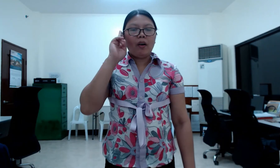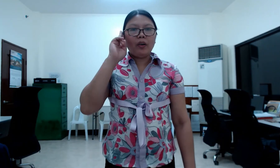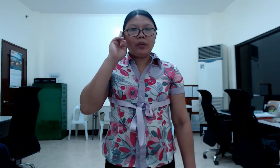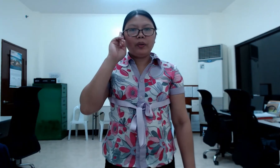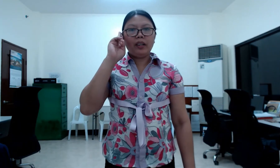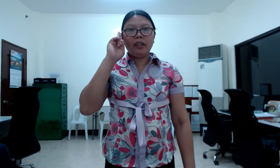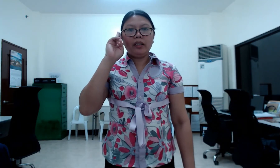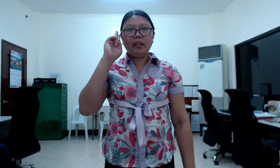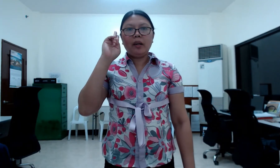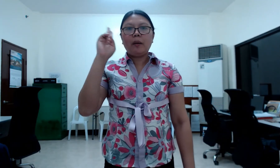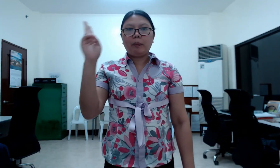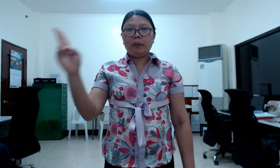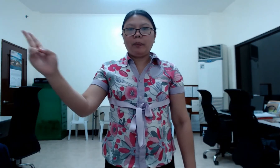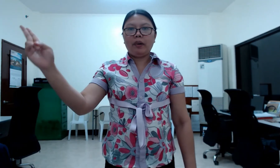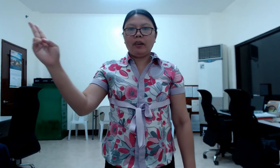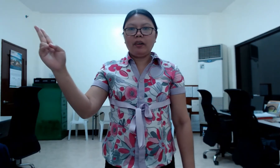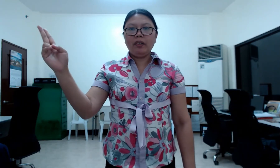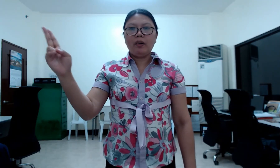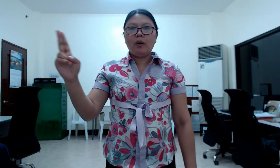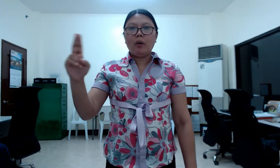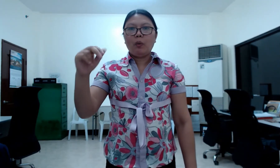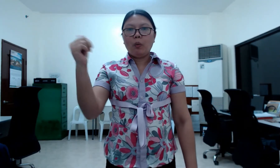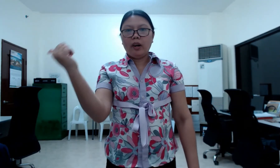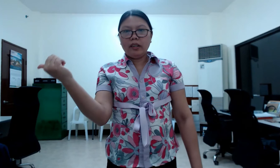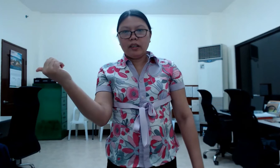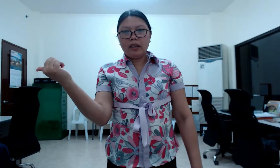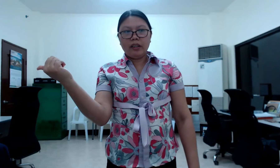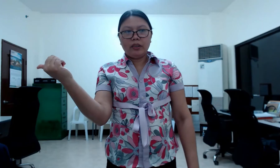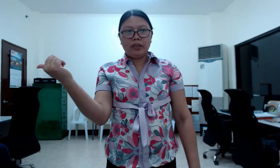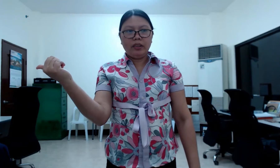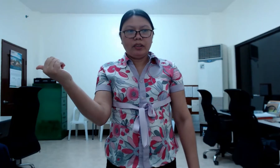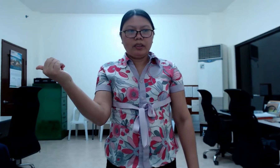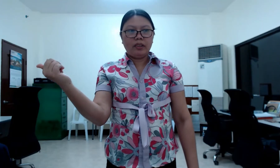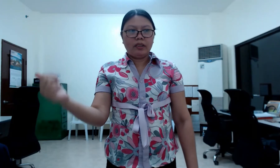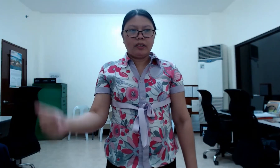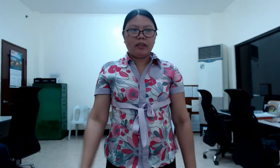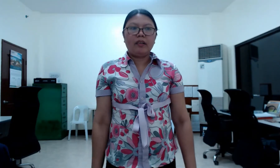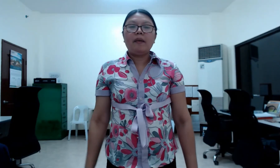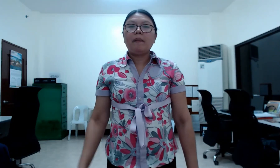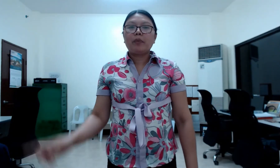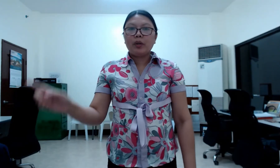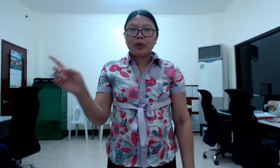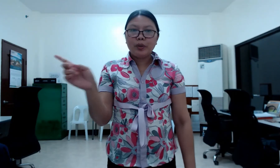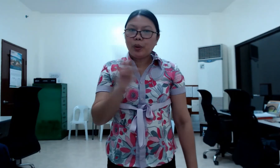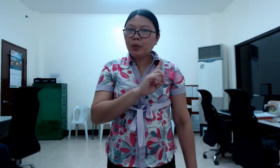Honoring, prepare one another. Don't